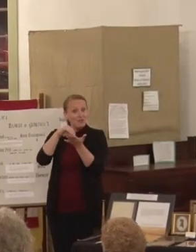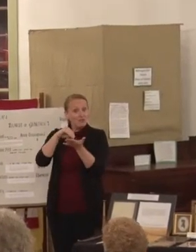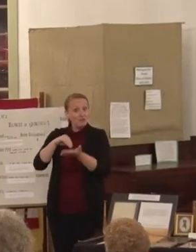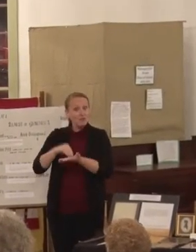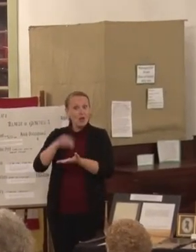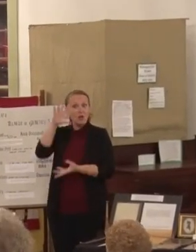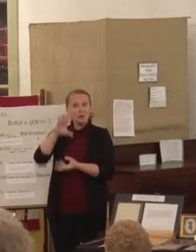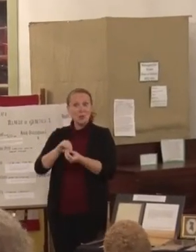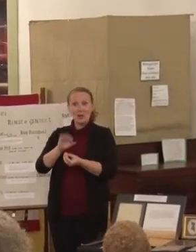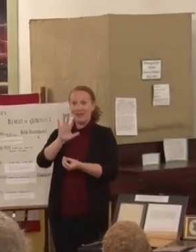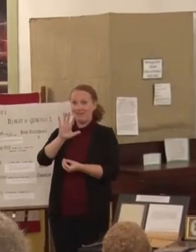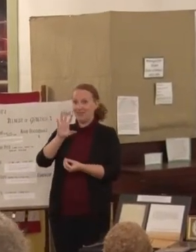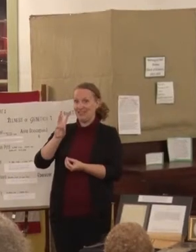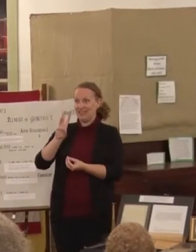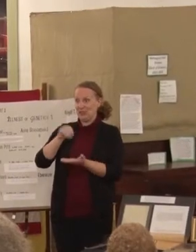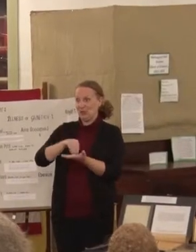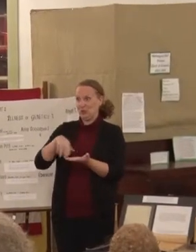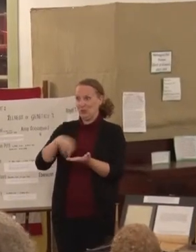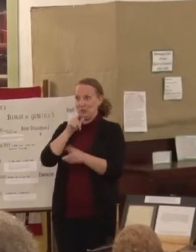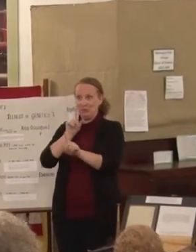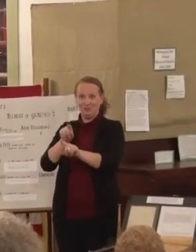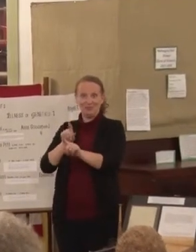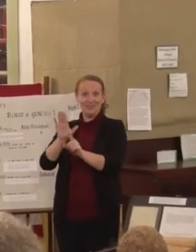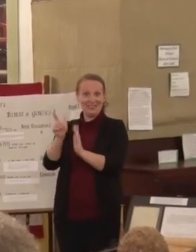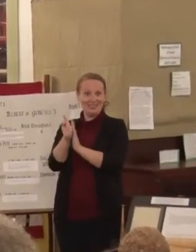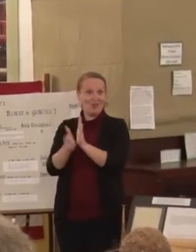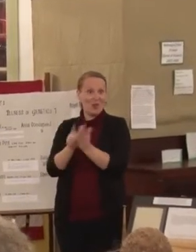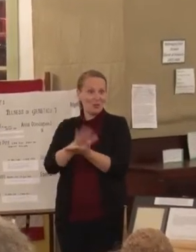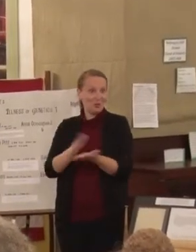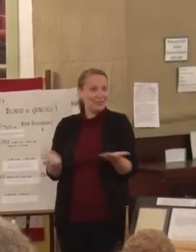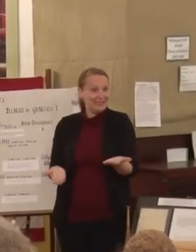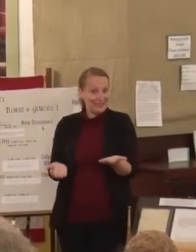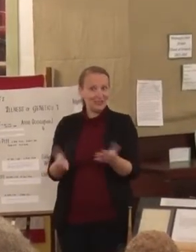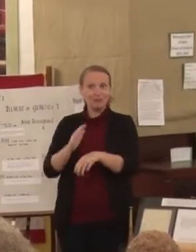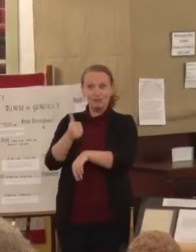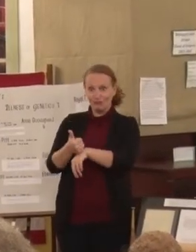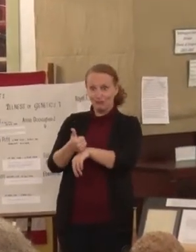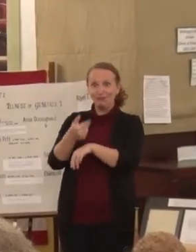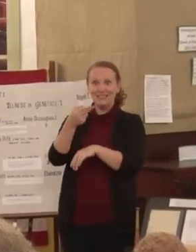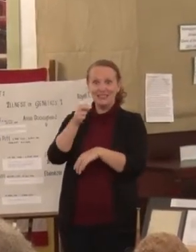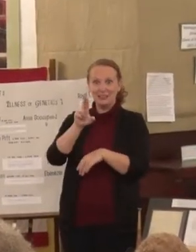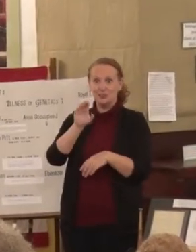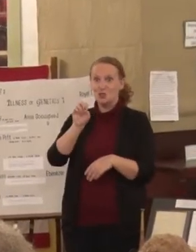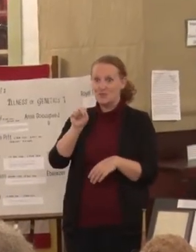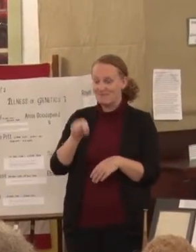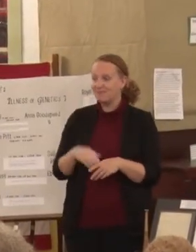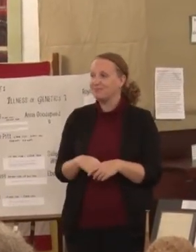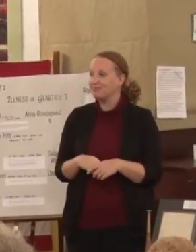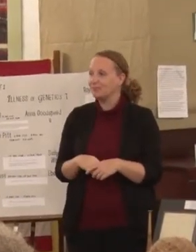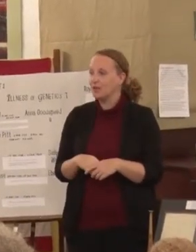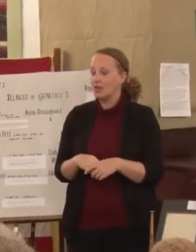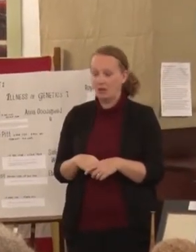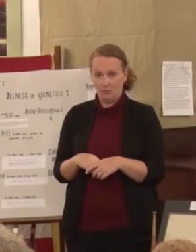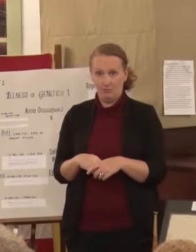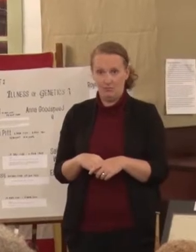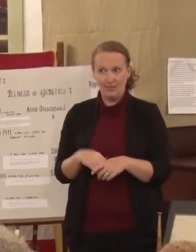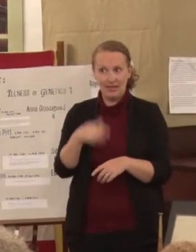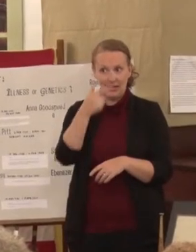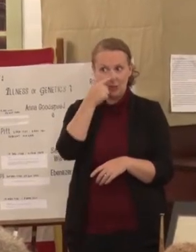who attended that law school here in Hebron. And the most unlikely place the records were found was in the records